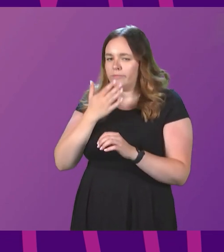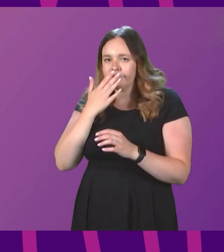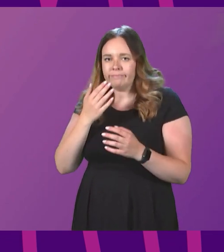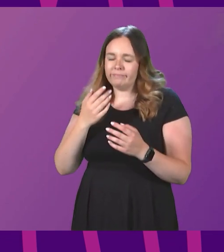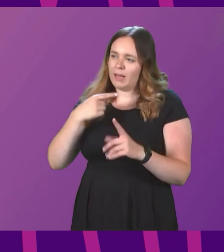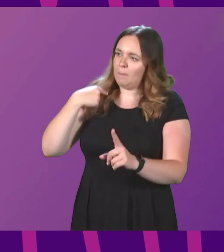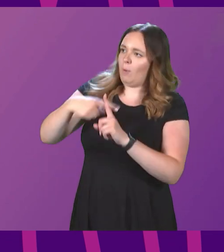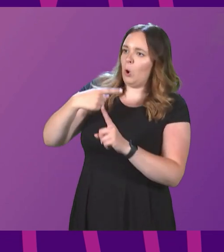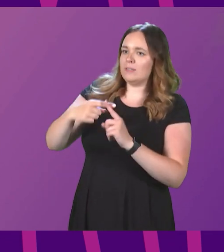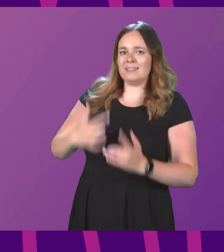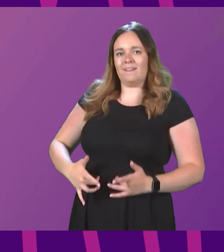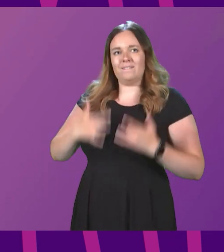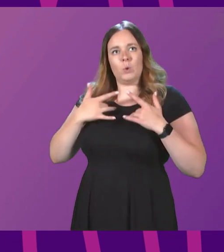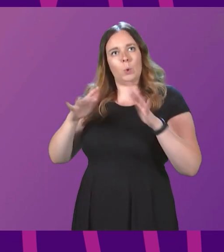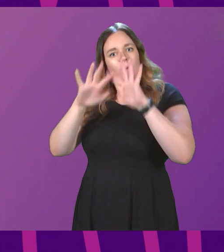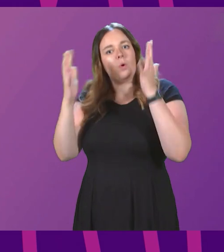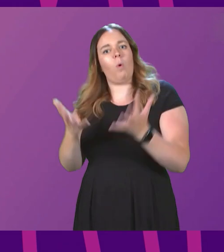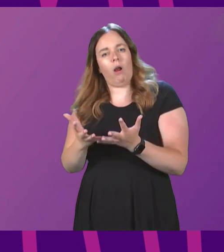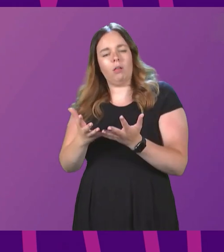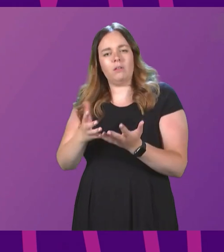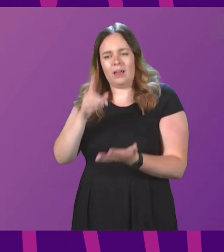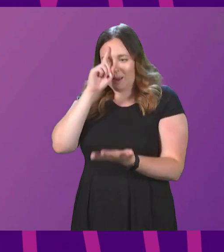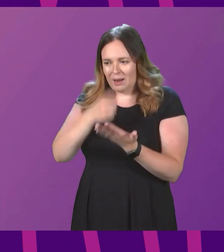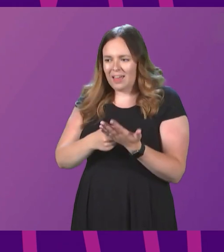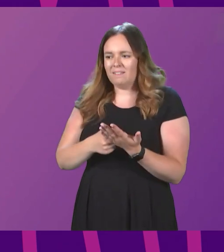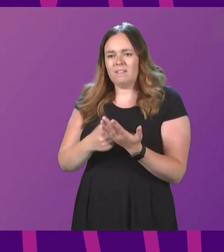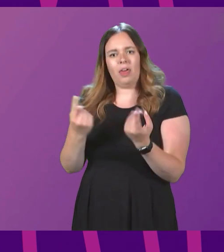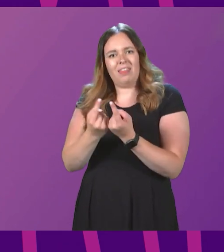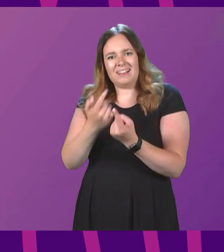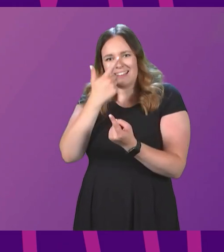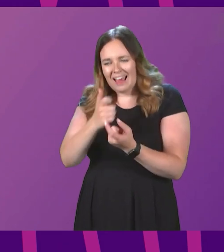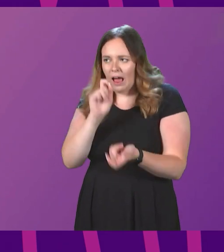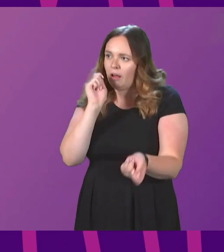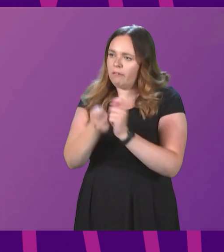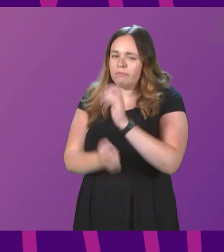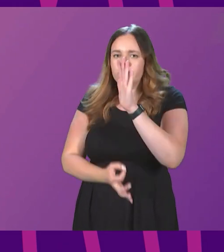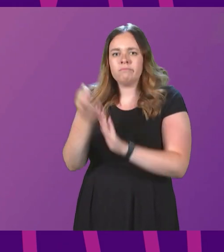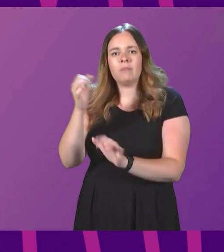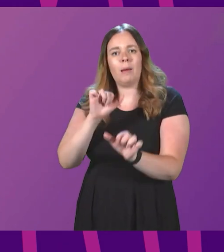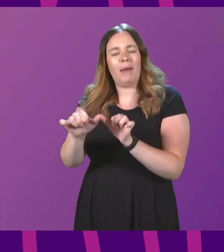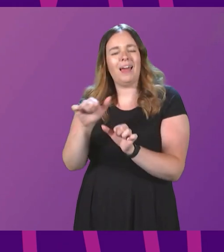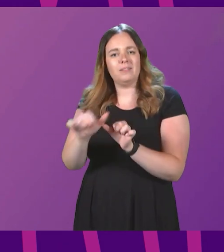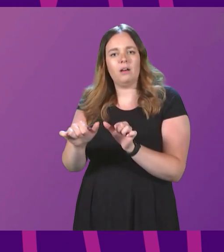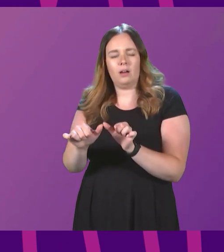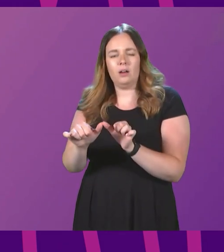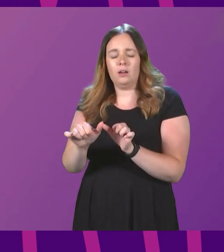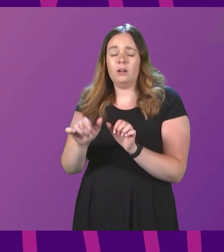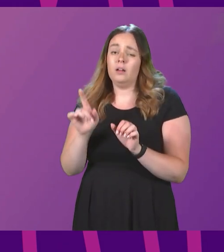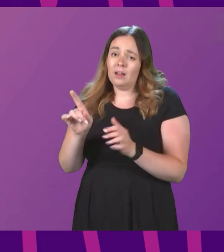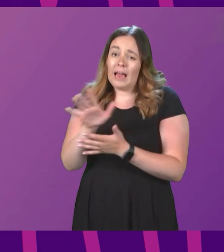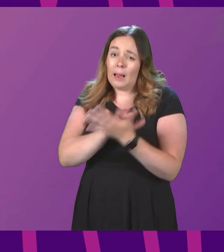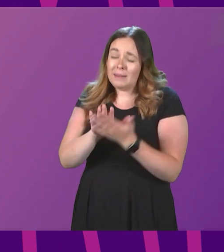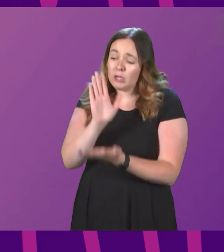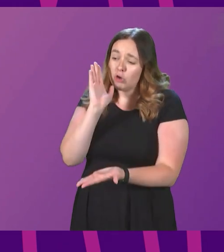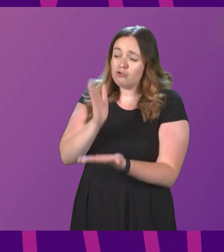view of the world, the belief that things can be better than they are now. Above all, it means trusting the talents and